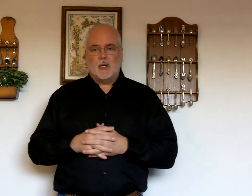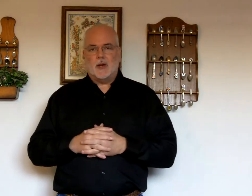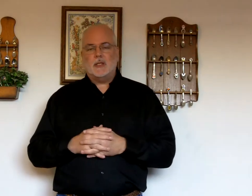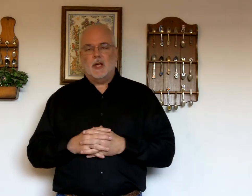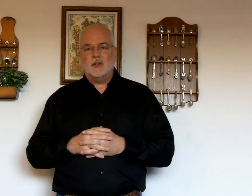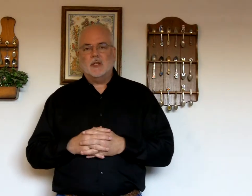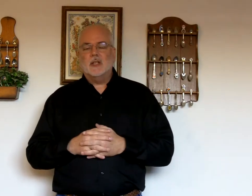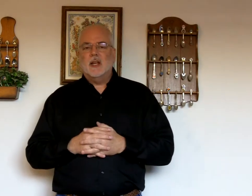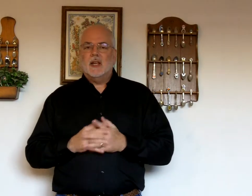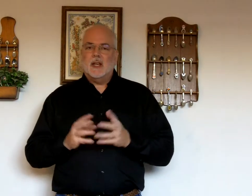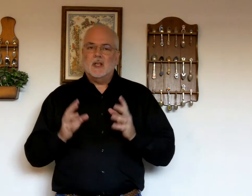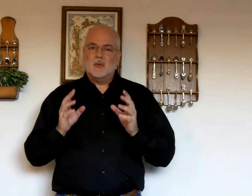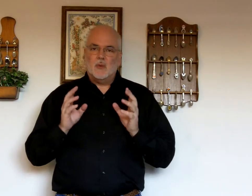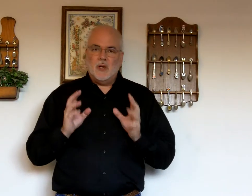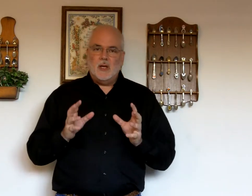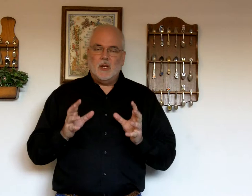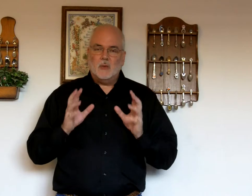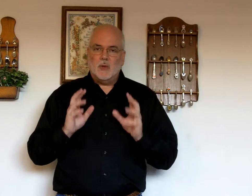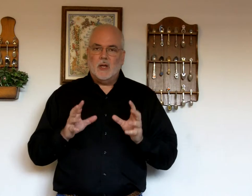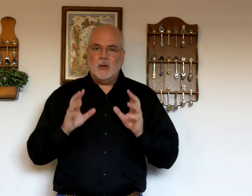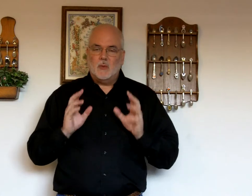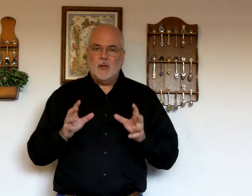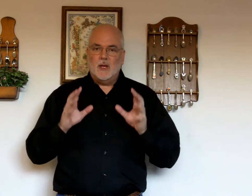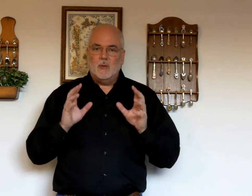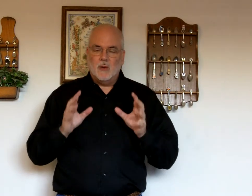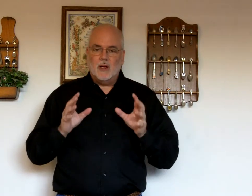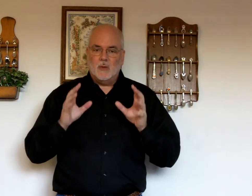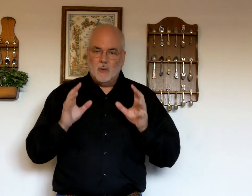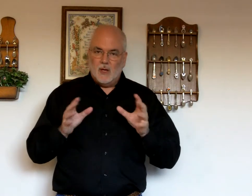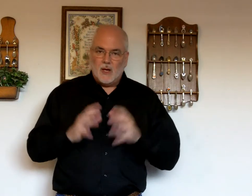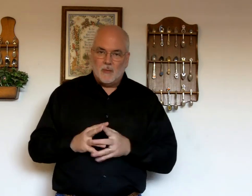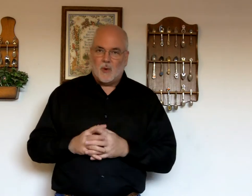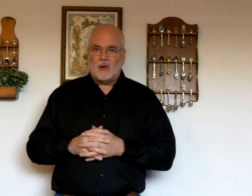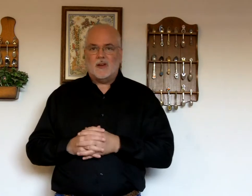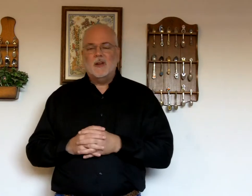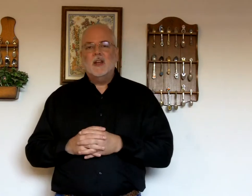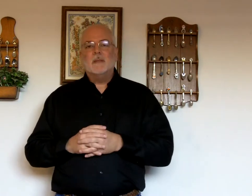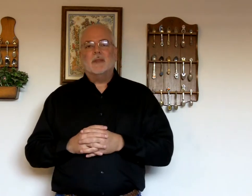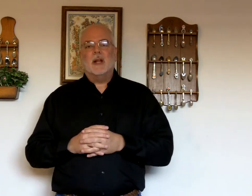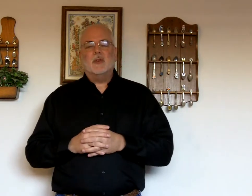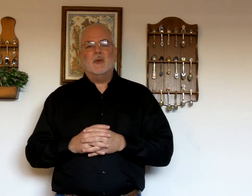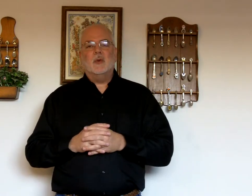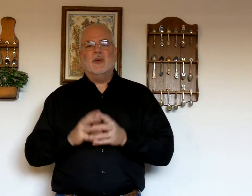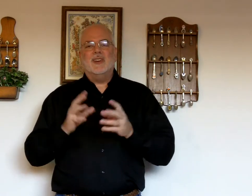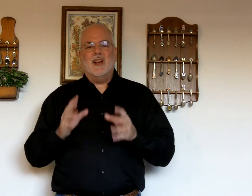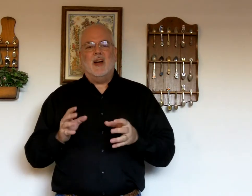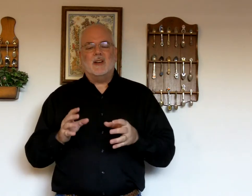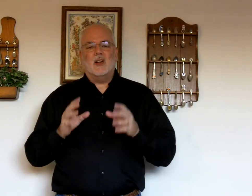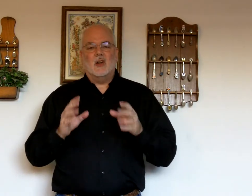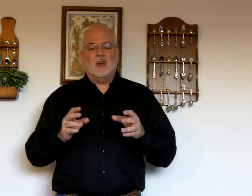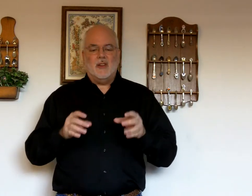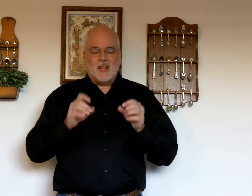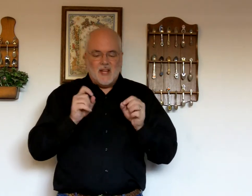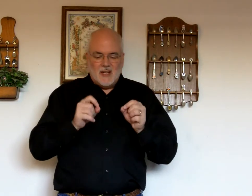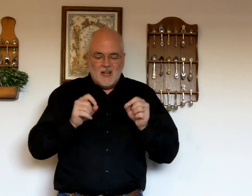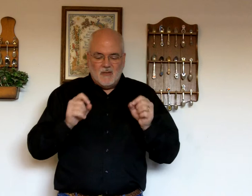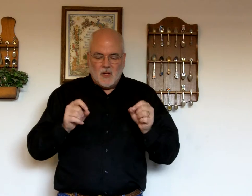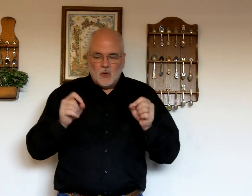sections it is really really really really really important that you not learn the individual